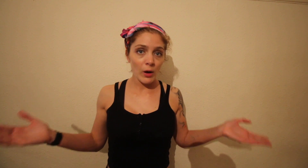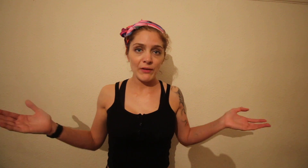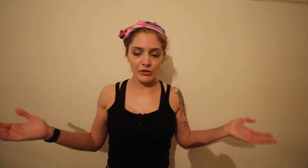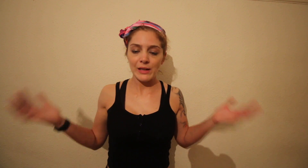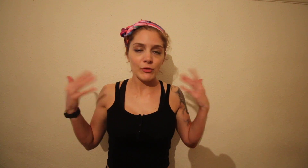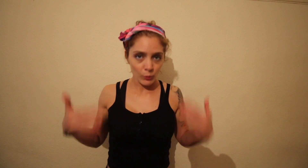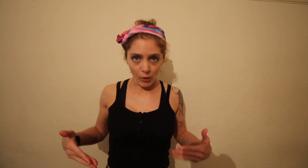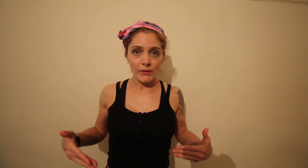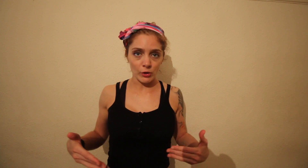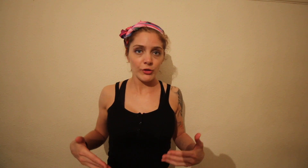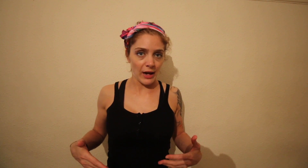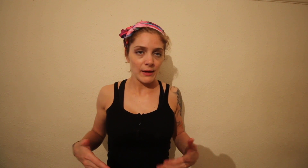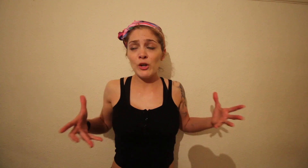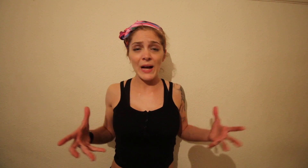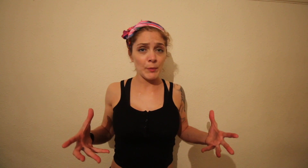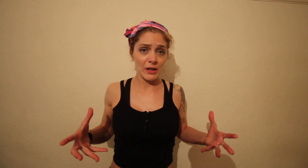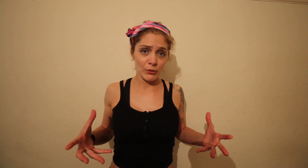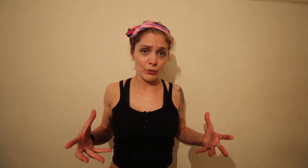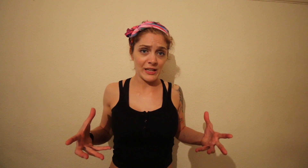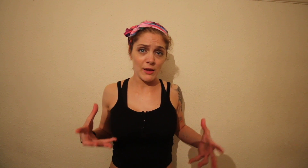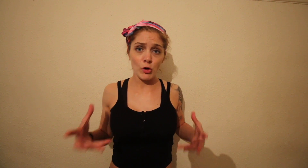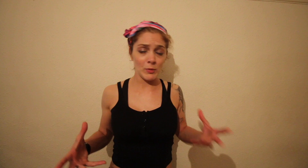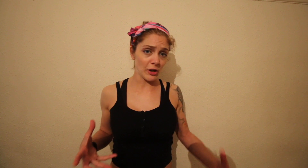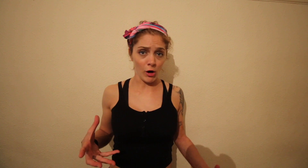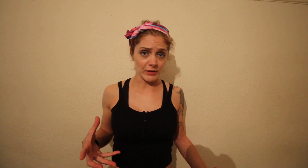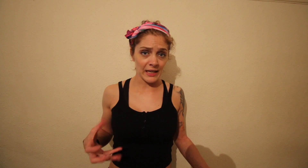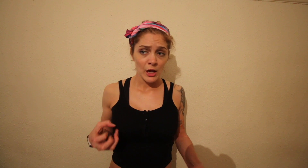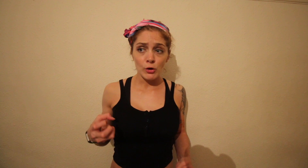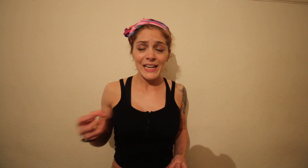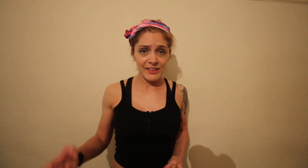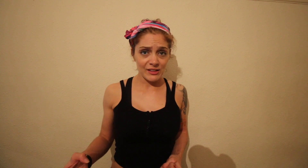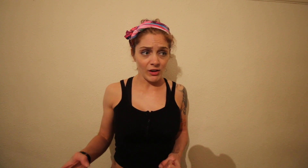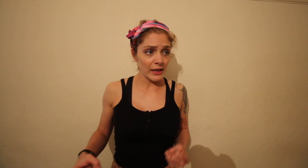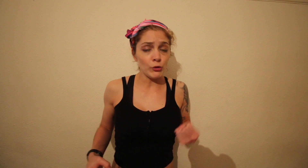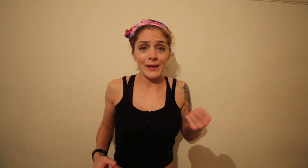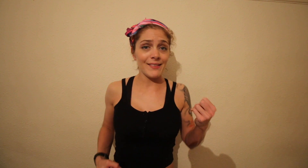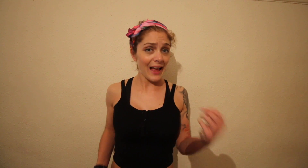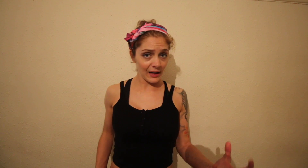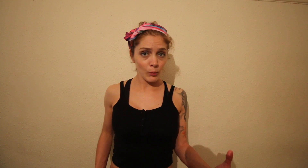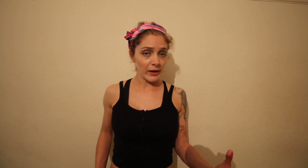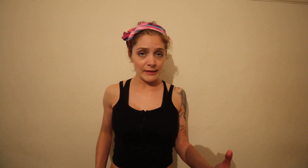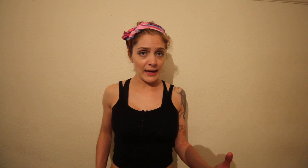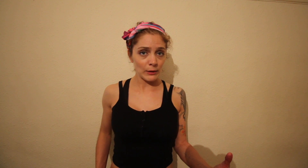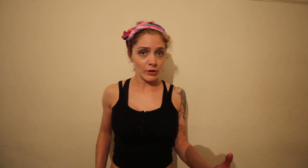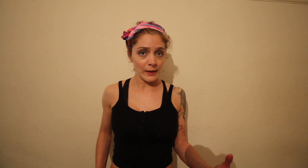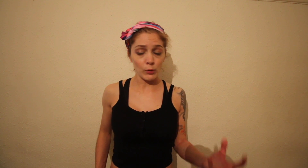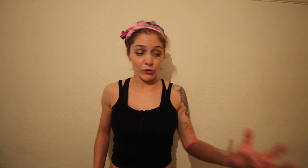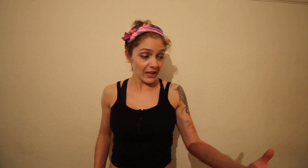not have achieved what I've got today. If you have a personal trainer that's booming and ahhing, you're eating a diet, you're doing exactly what he's saying you're doing or she